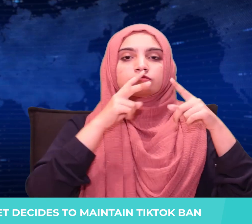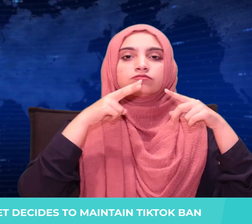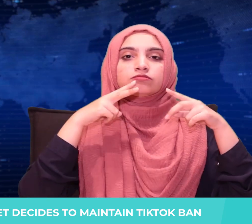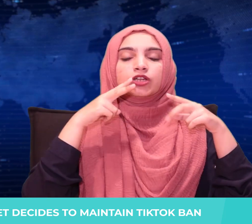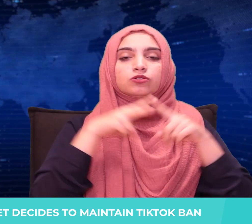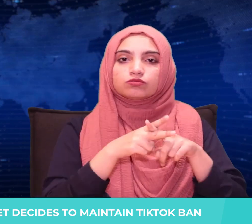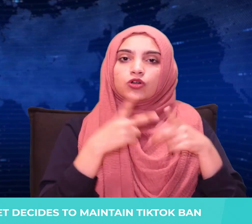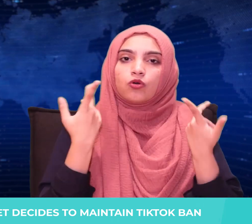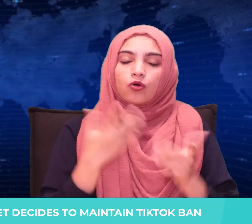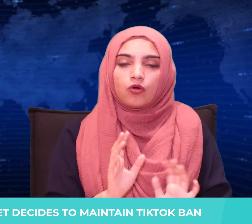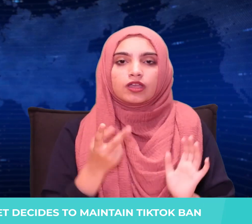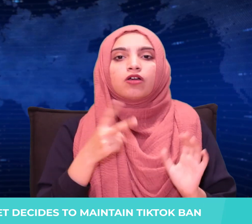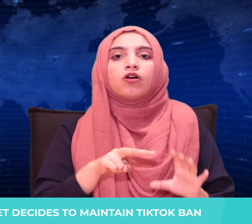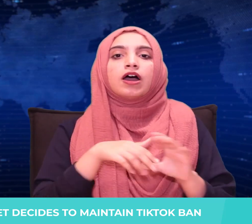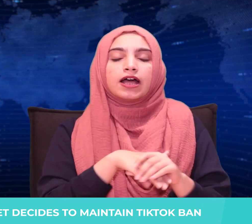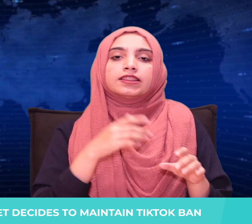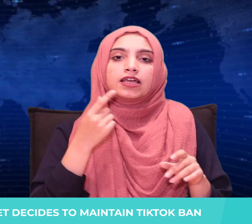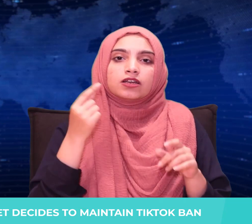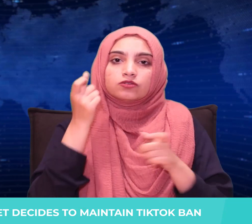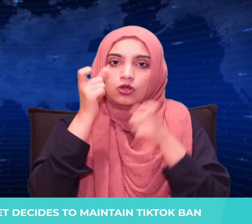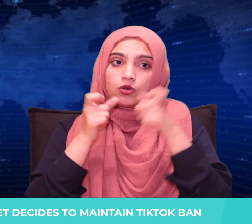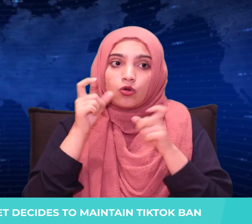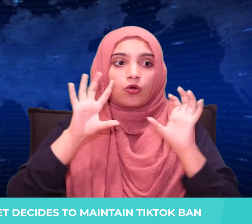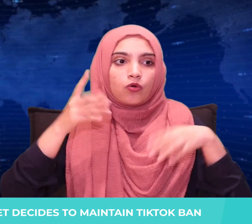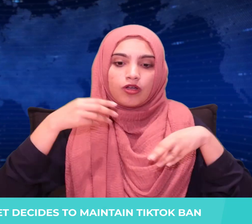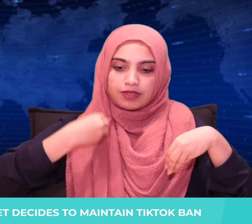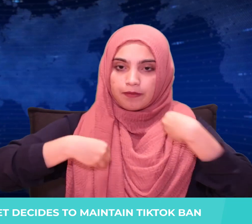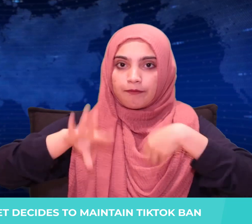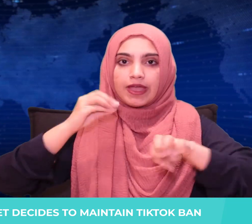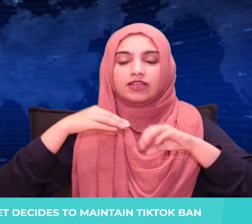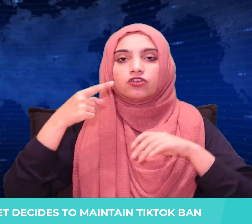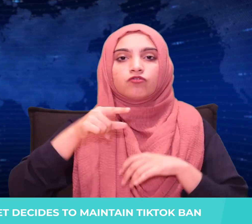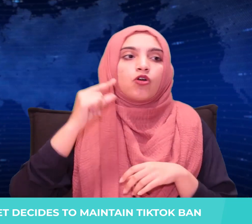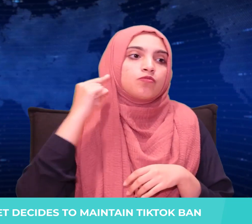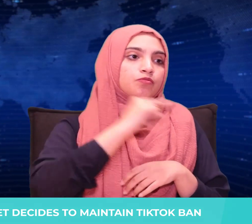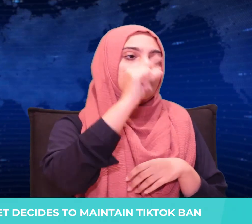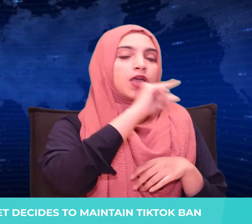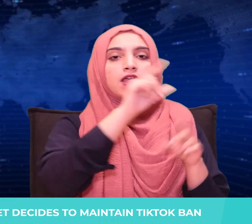to cheaper services without paying the remaining installments and any other charges.